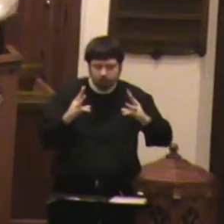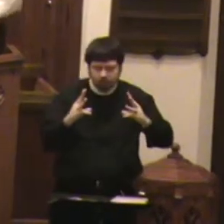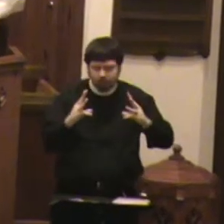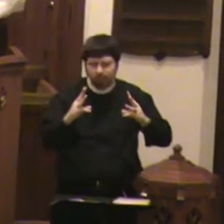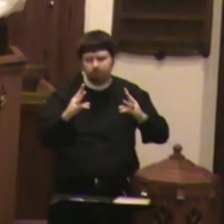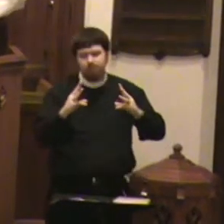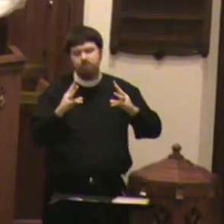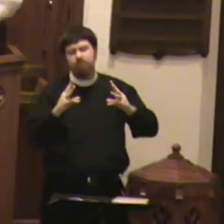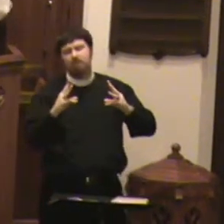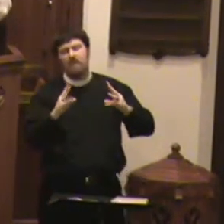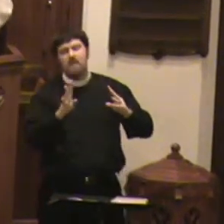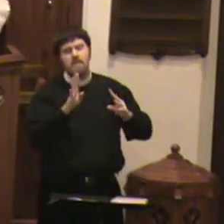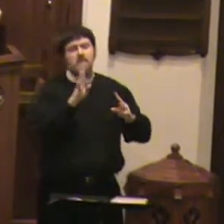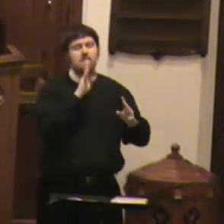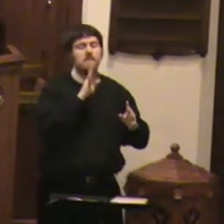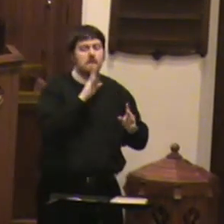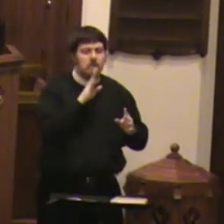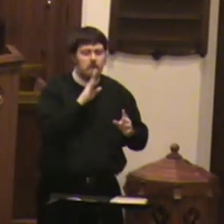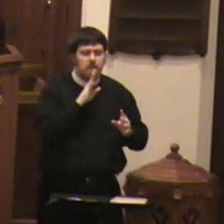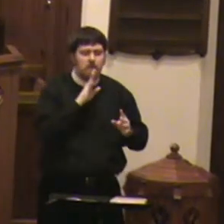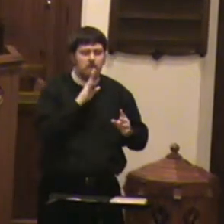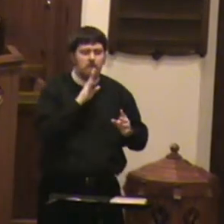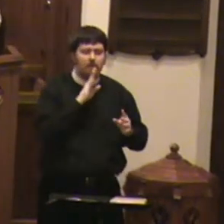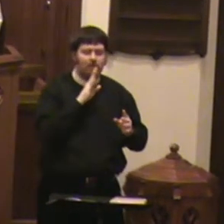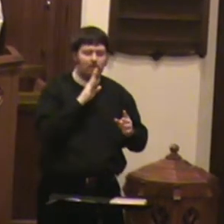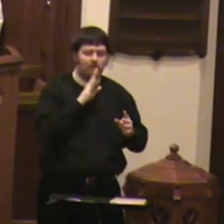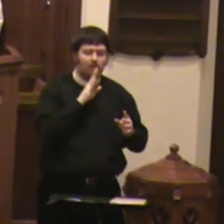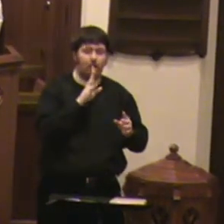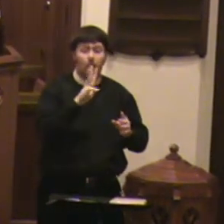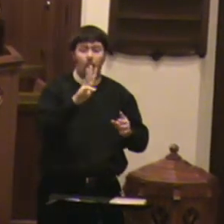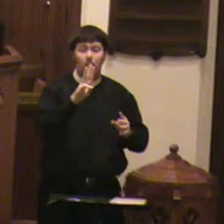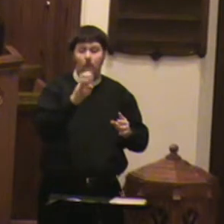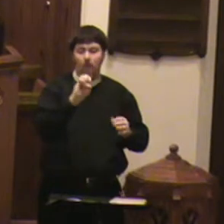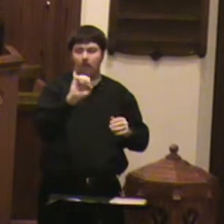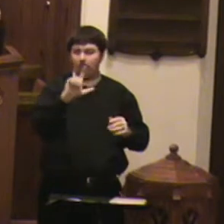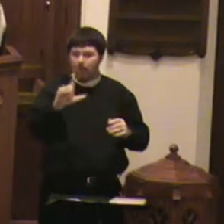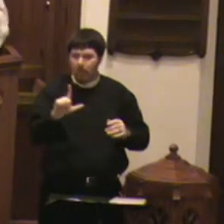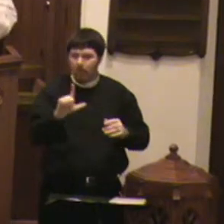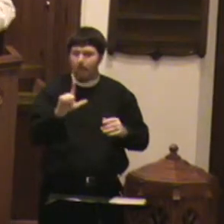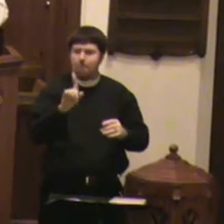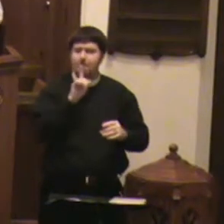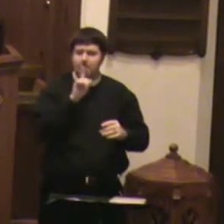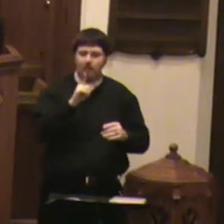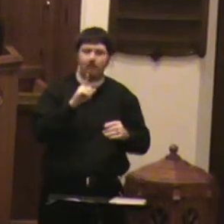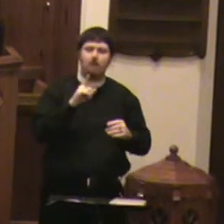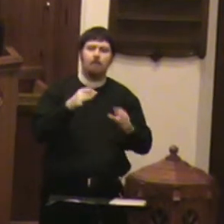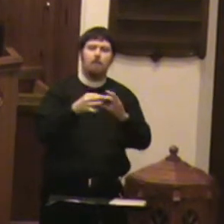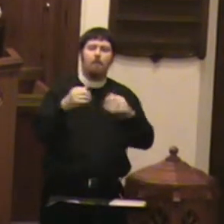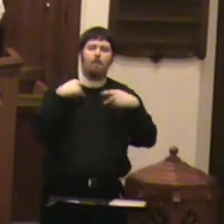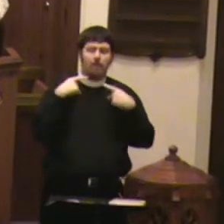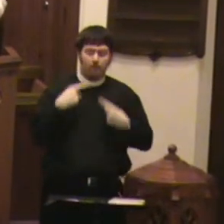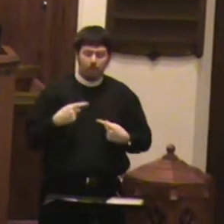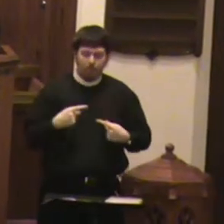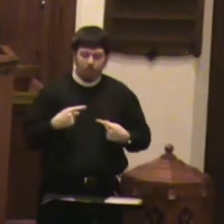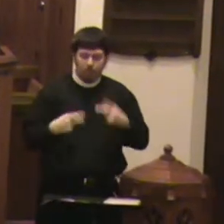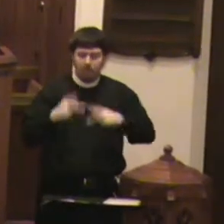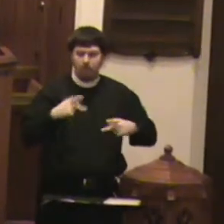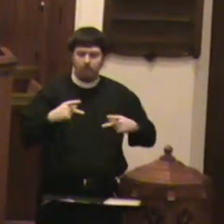the well-being of people. Something that they're vital to help and the satisfaction that